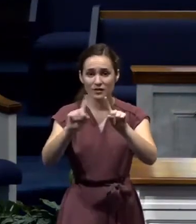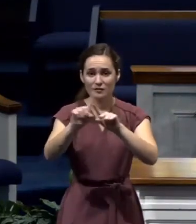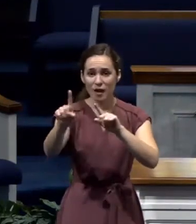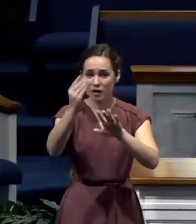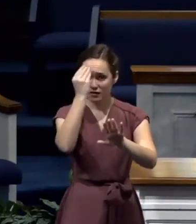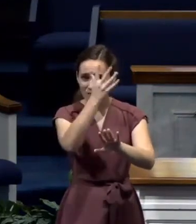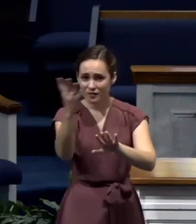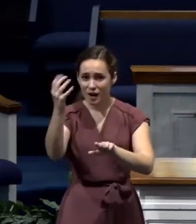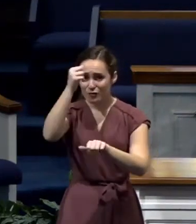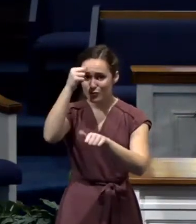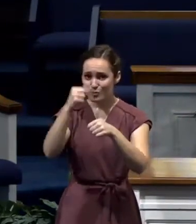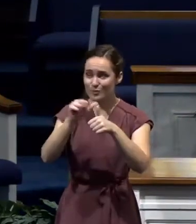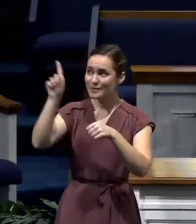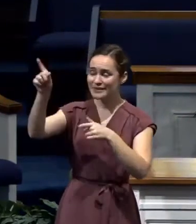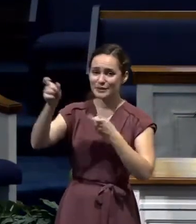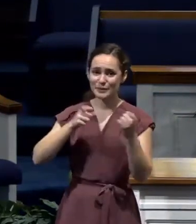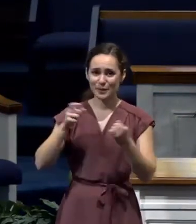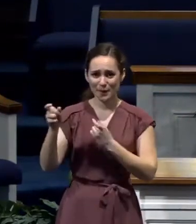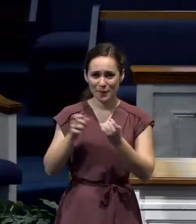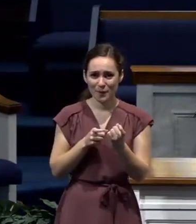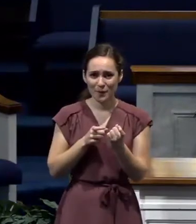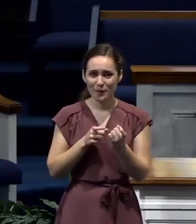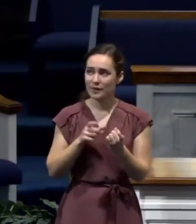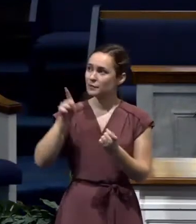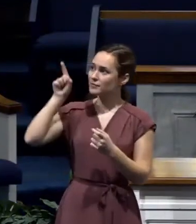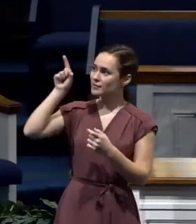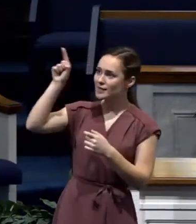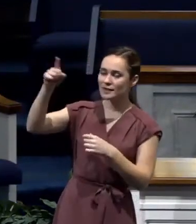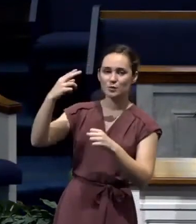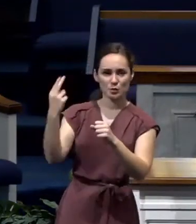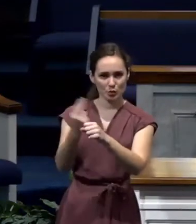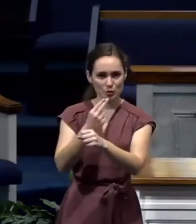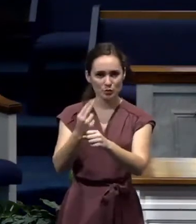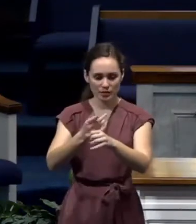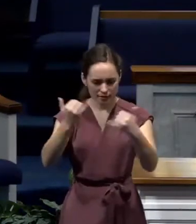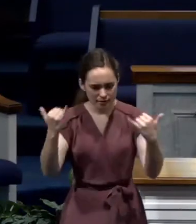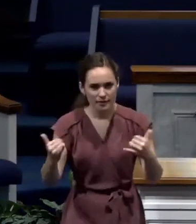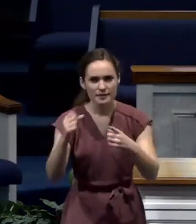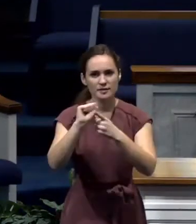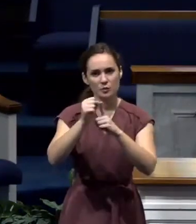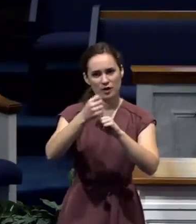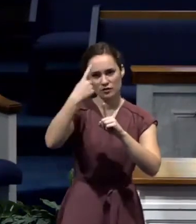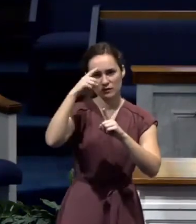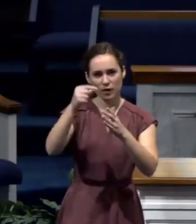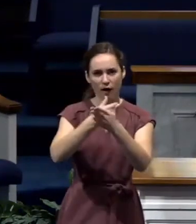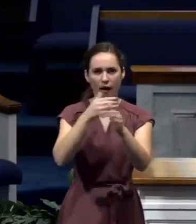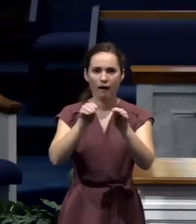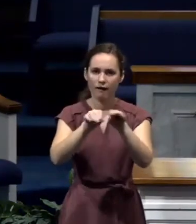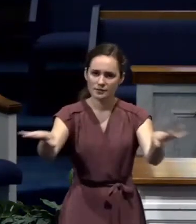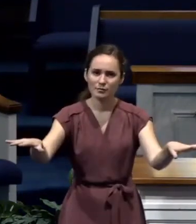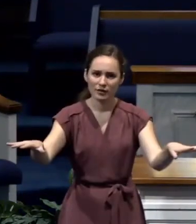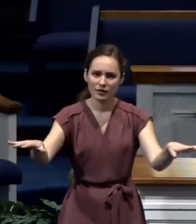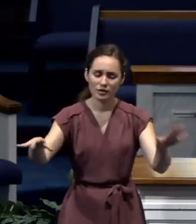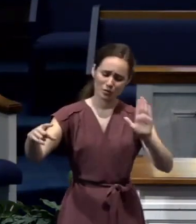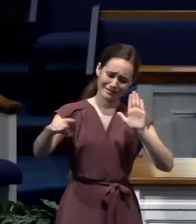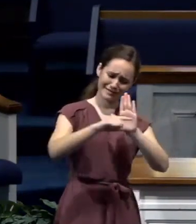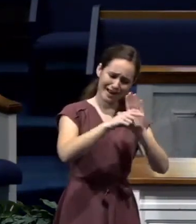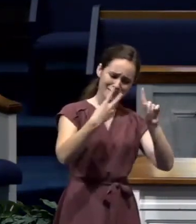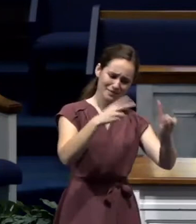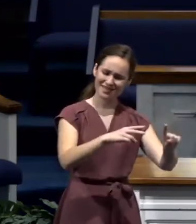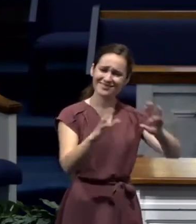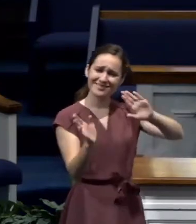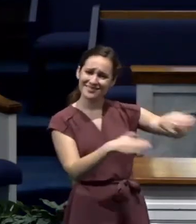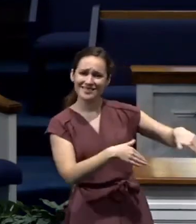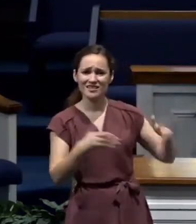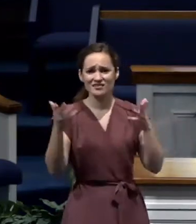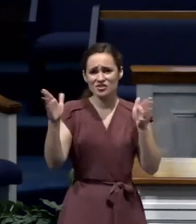God's in control. And remember that he's using this to spread the word of God. Don't think negatively about it. Remember that